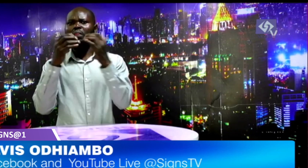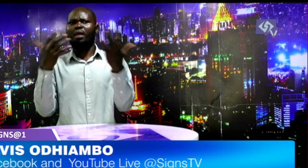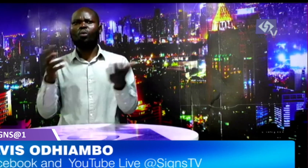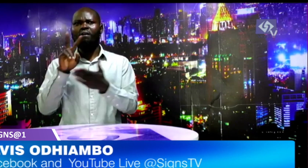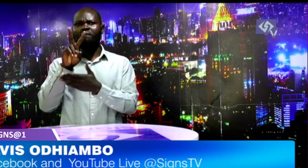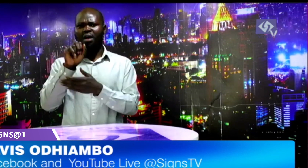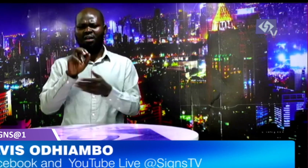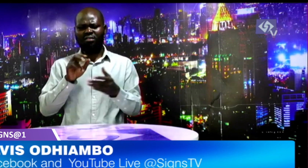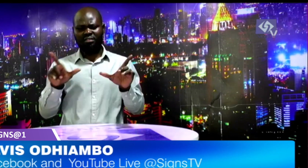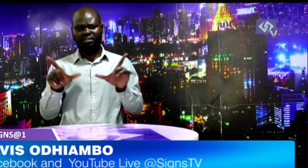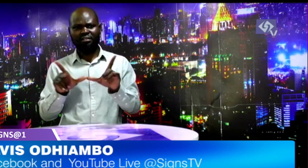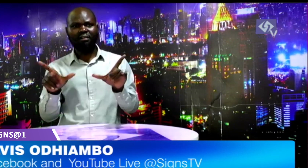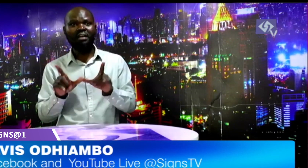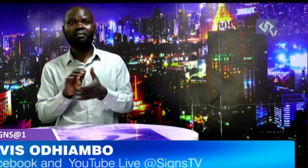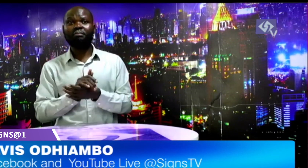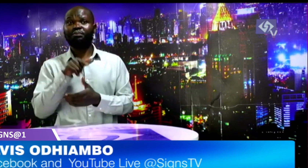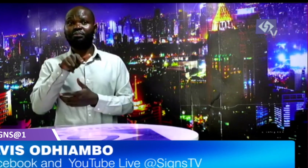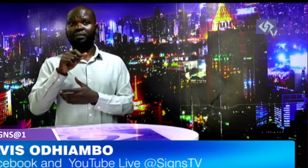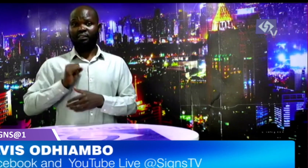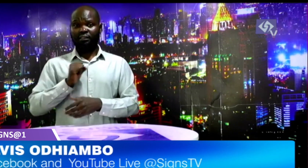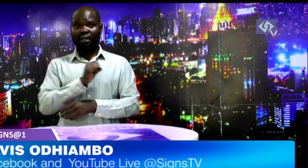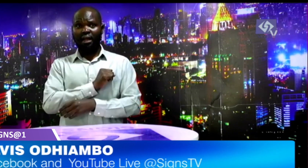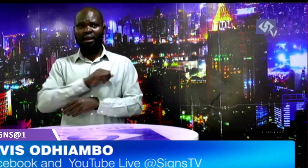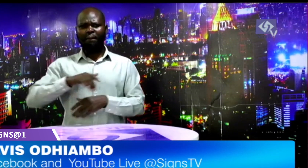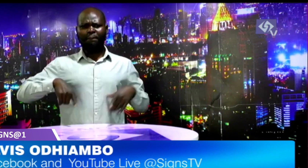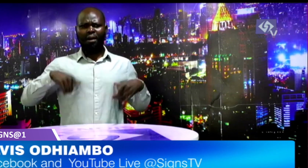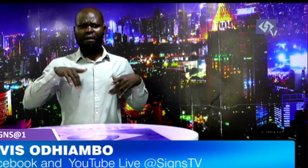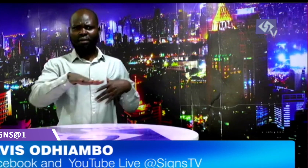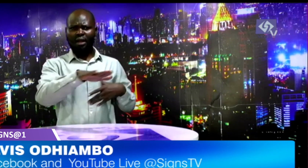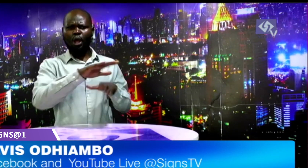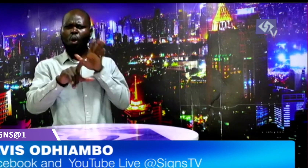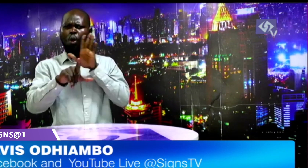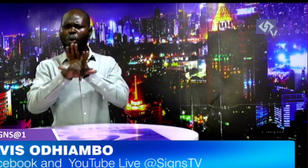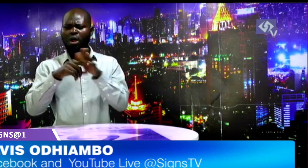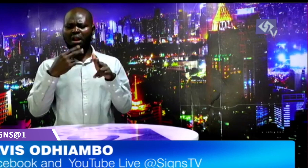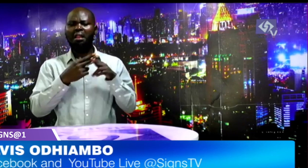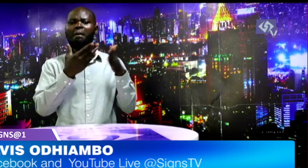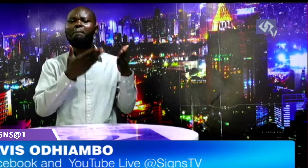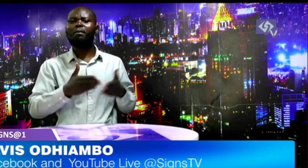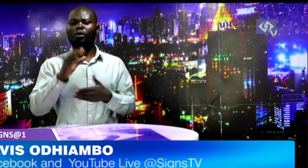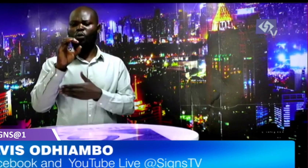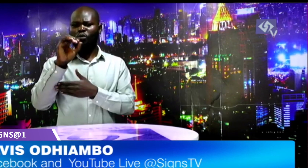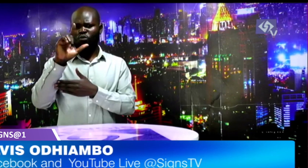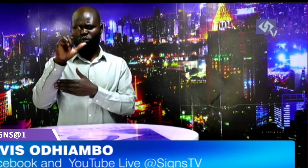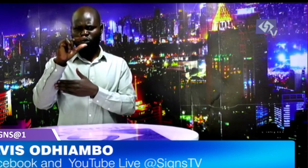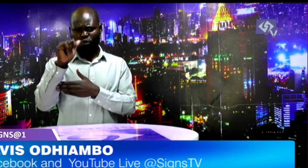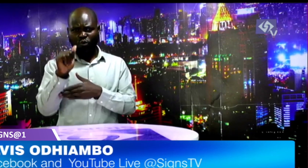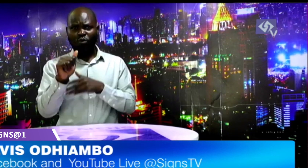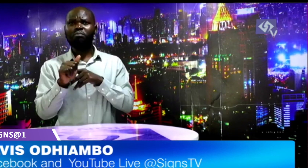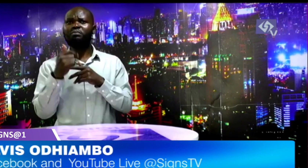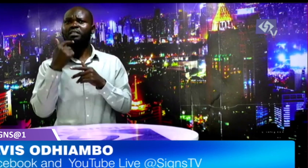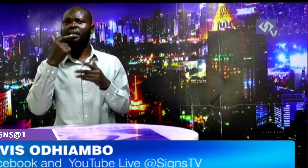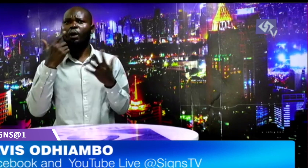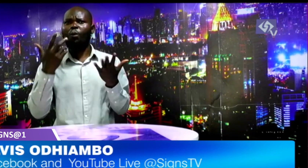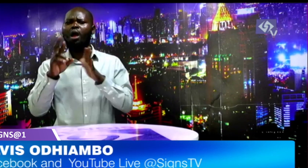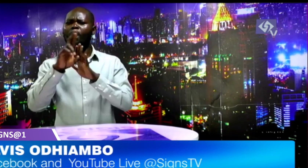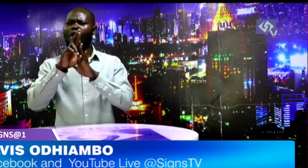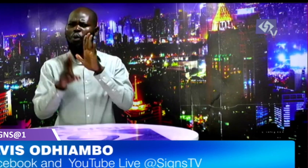without a valid license the senior resident magistrate olga analo